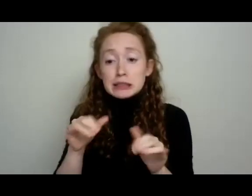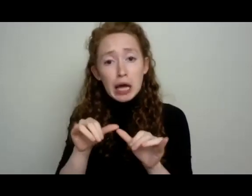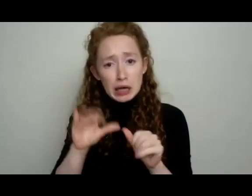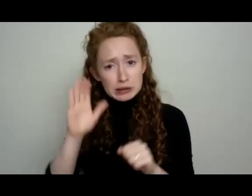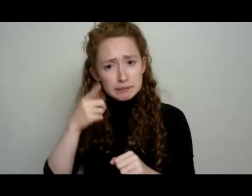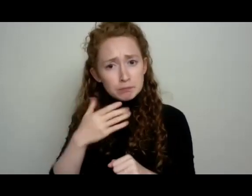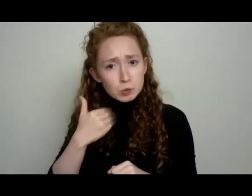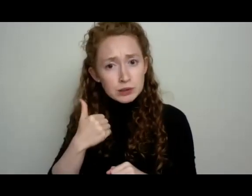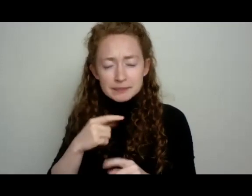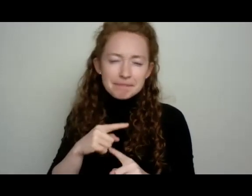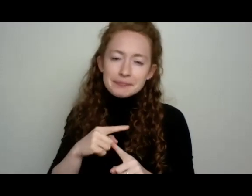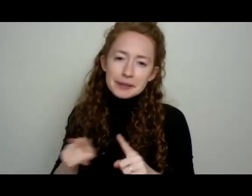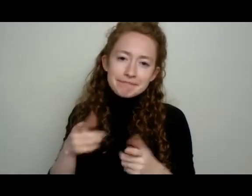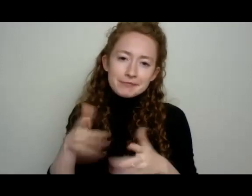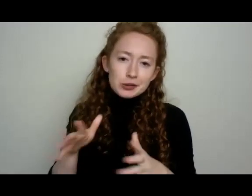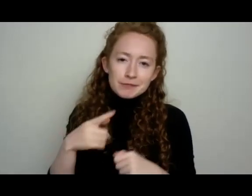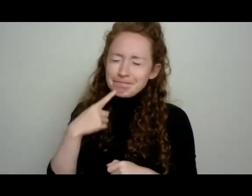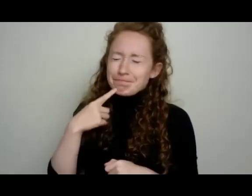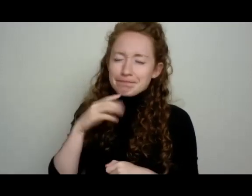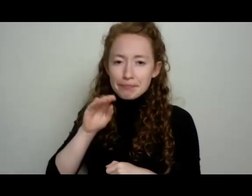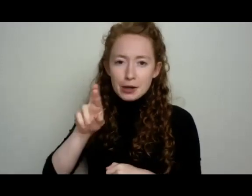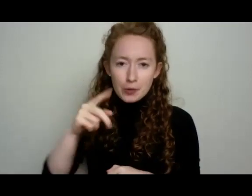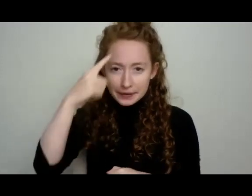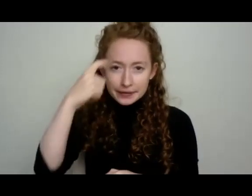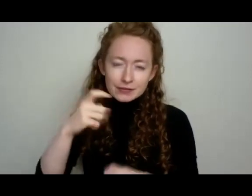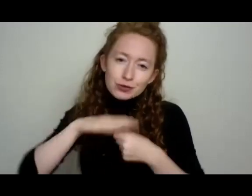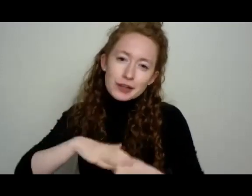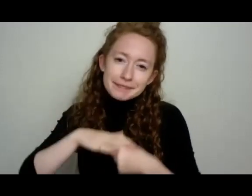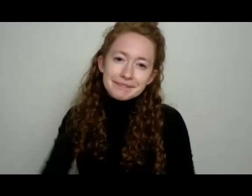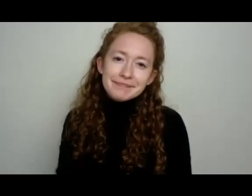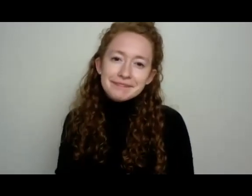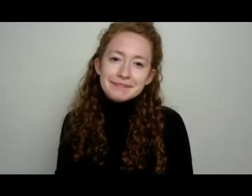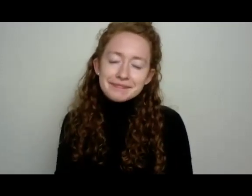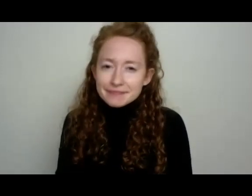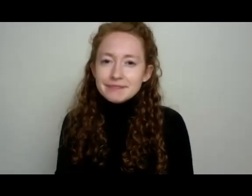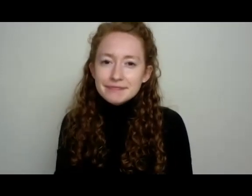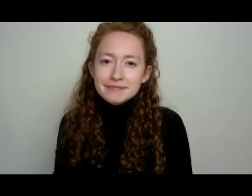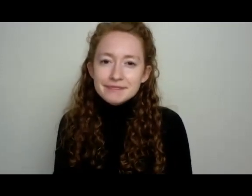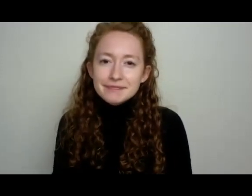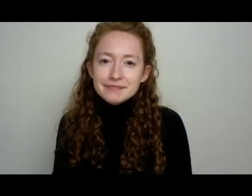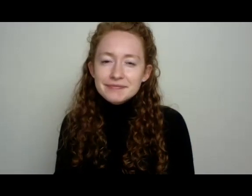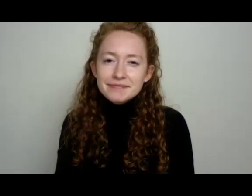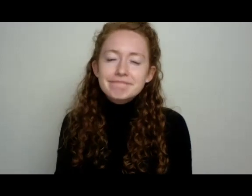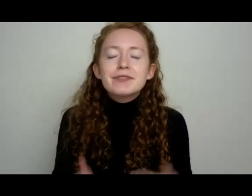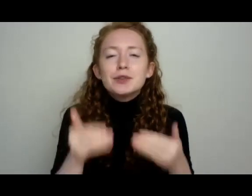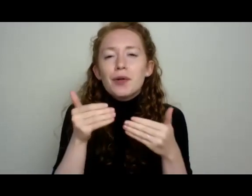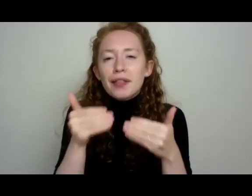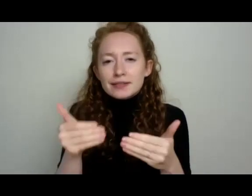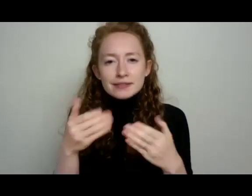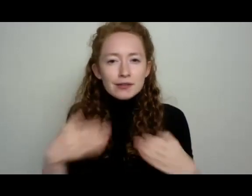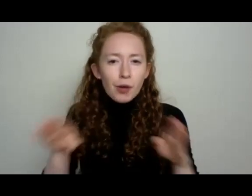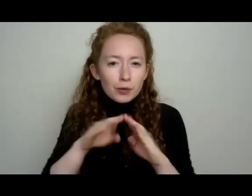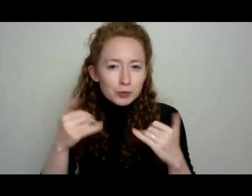sweet. So let's wrap up with this invitation